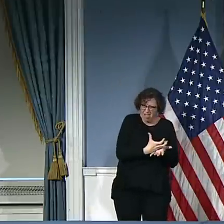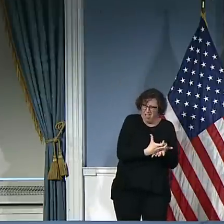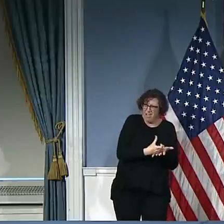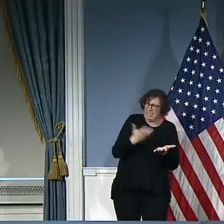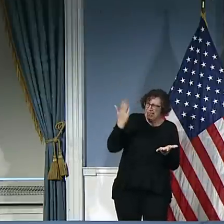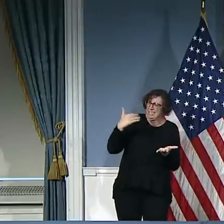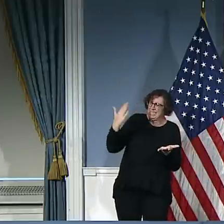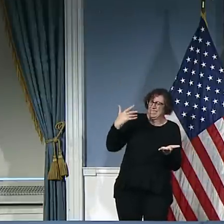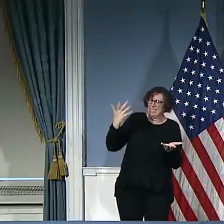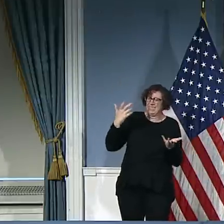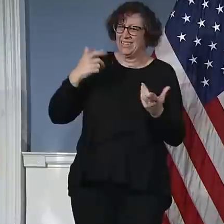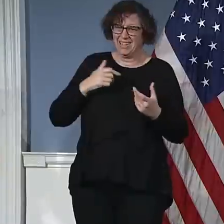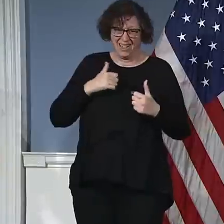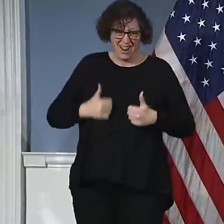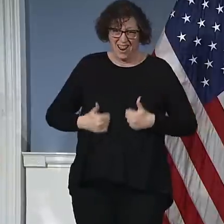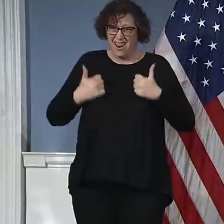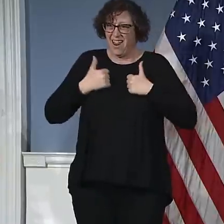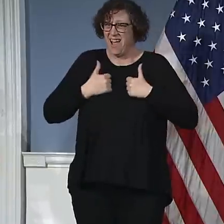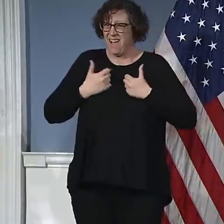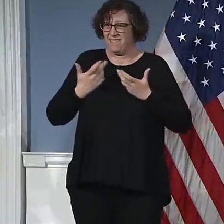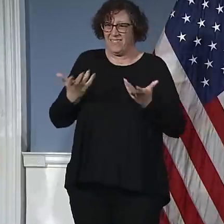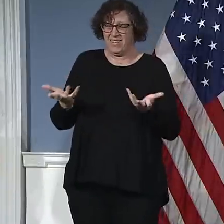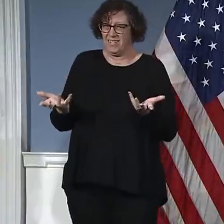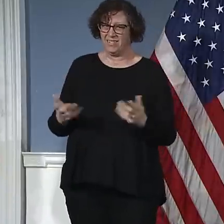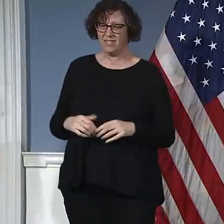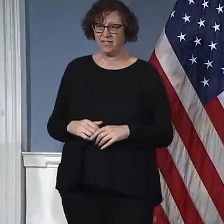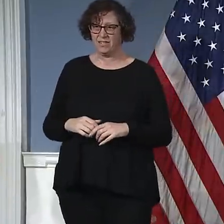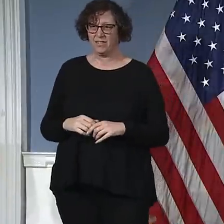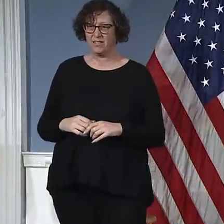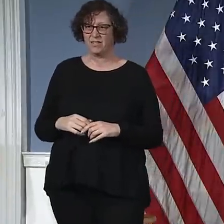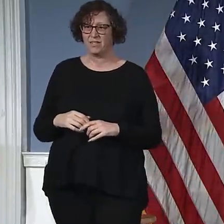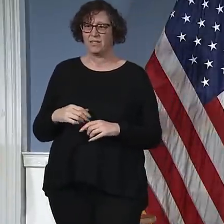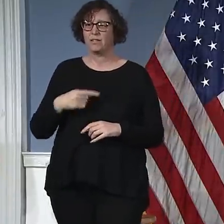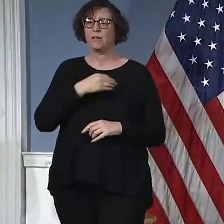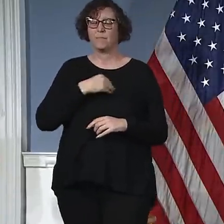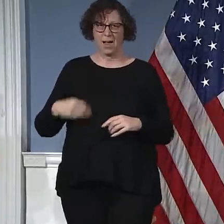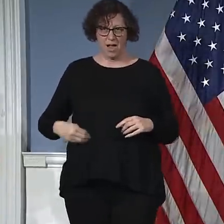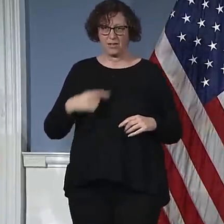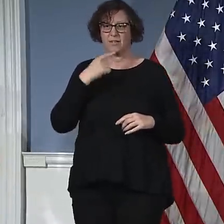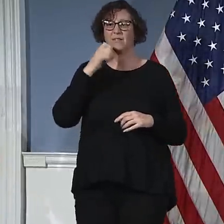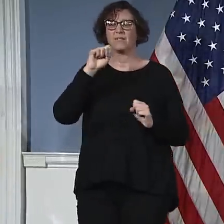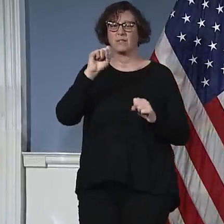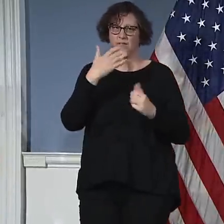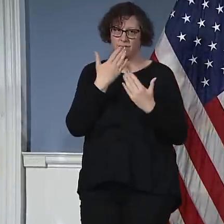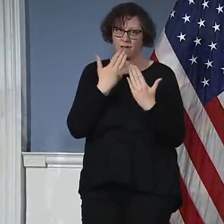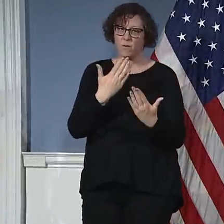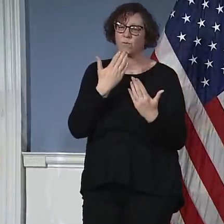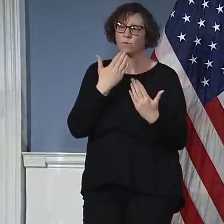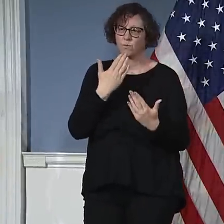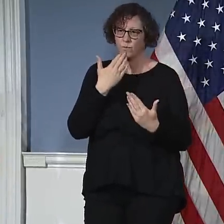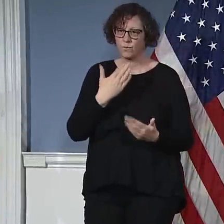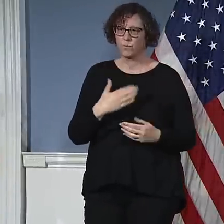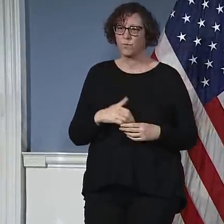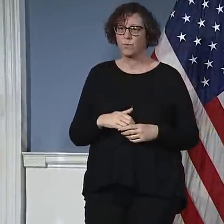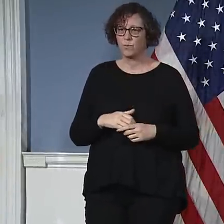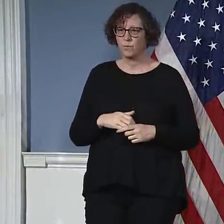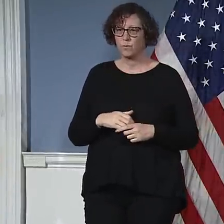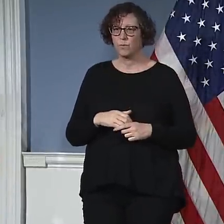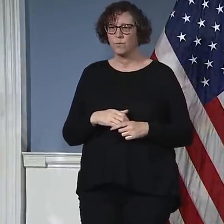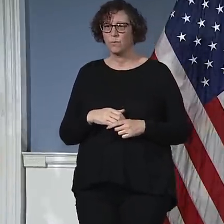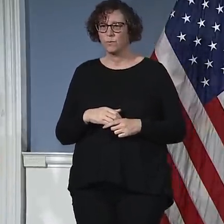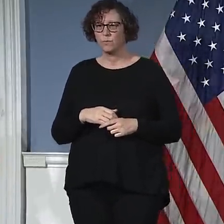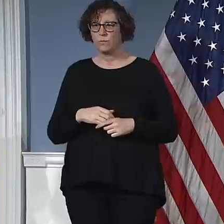Well said. Very, very painful reality, but very well said, Commissioner. Okay, who's up? Secondly. Oh, yes.